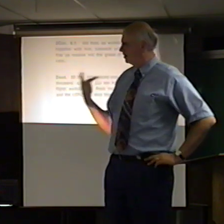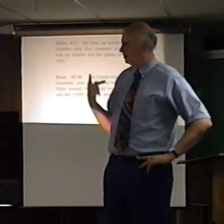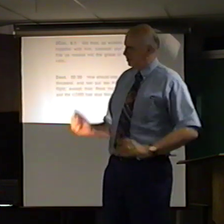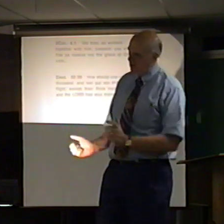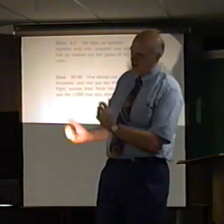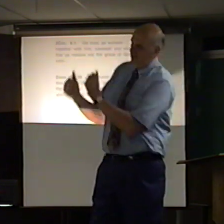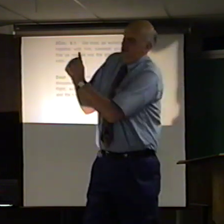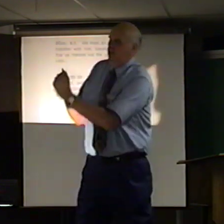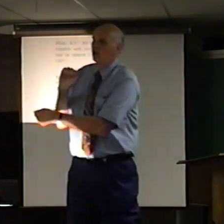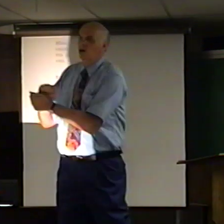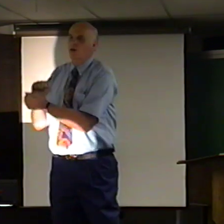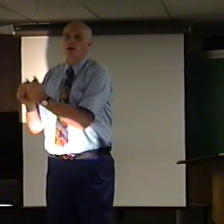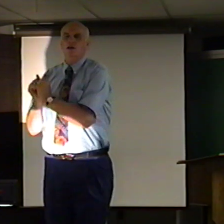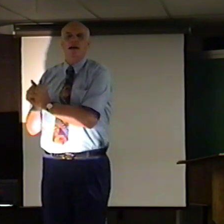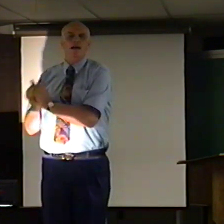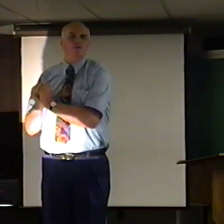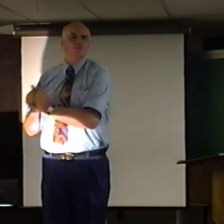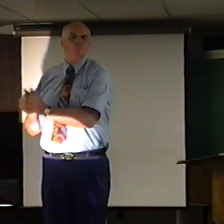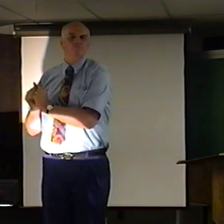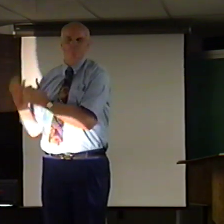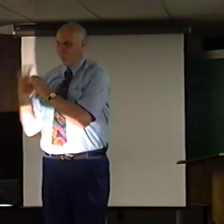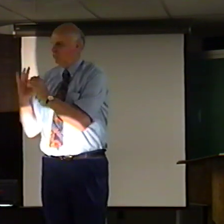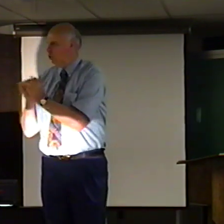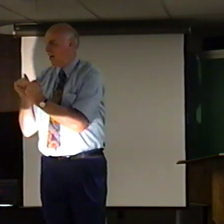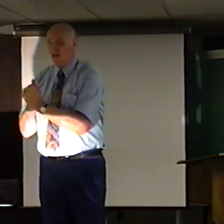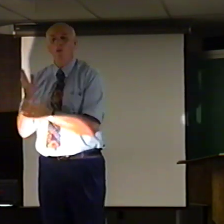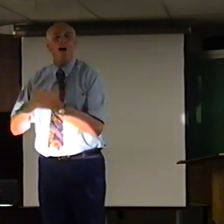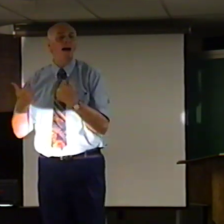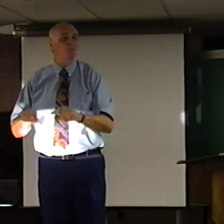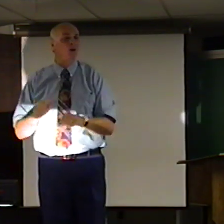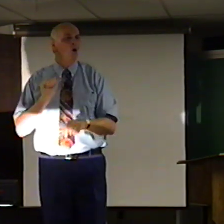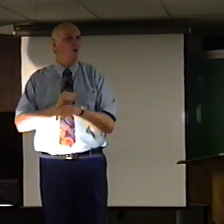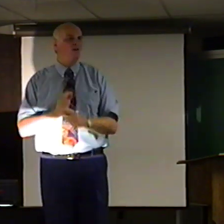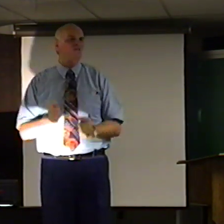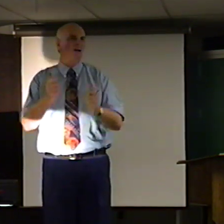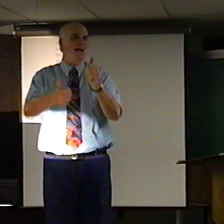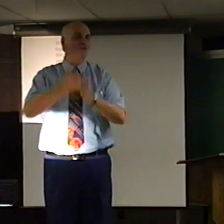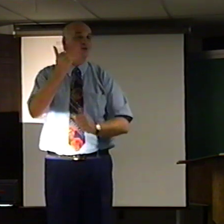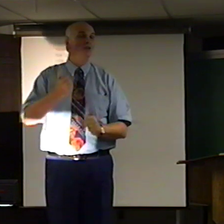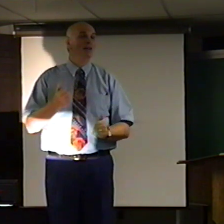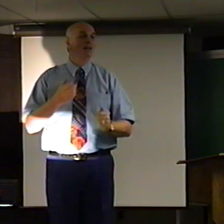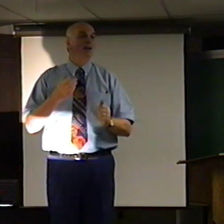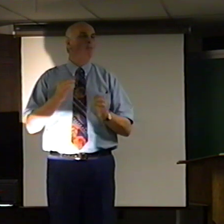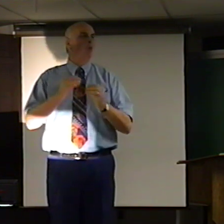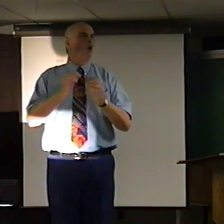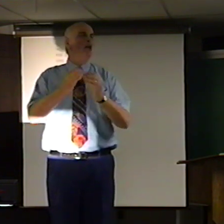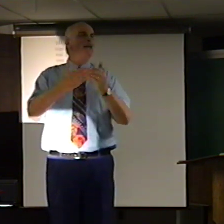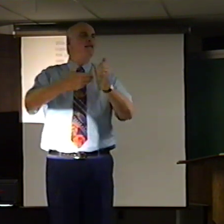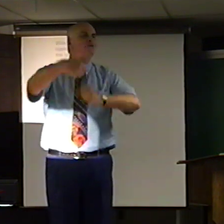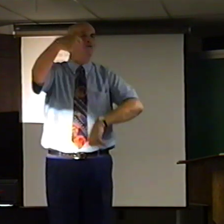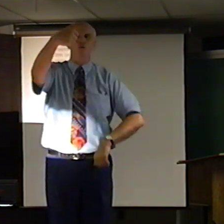So, put together, and what happened, put faster, and more easier.